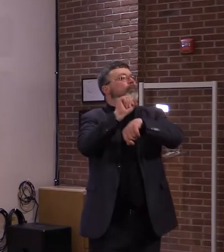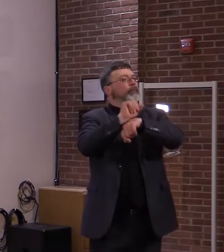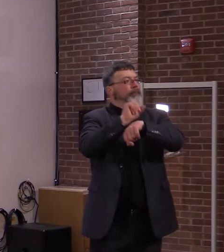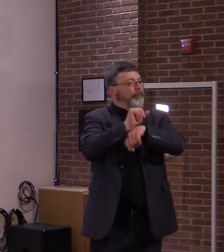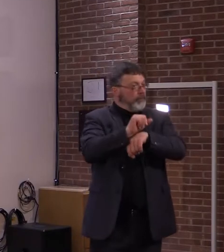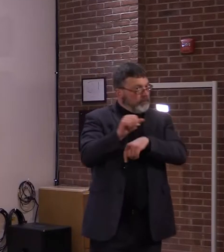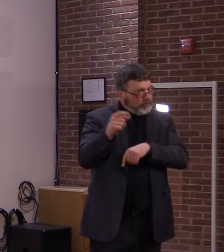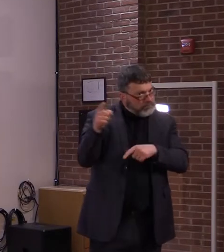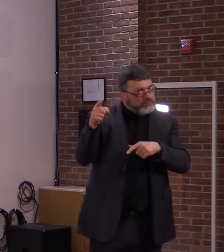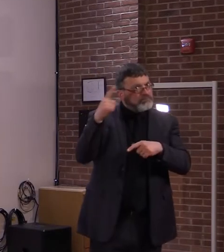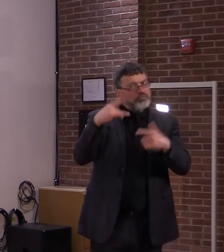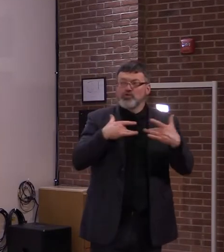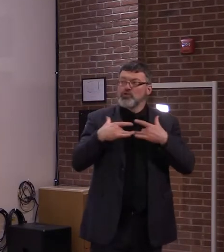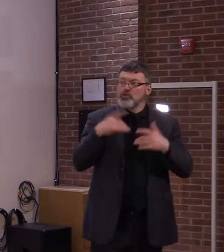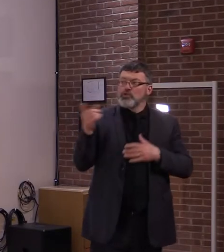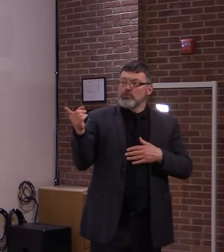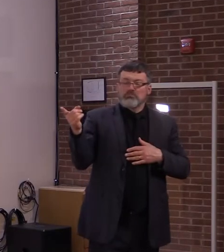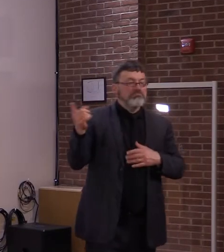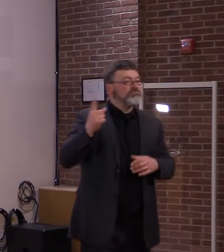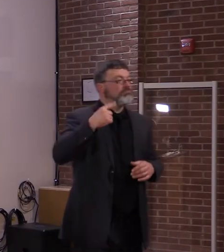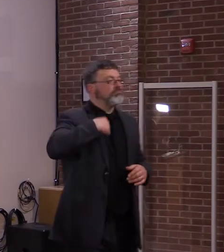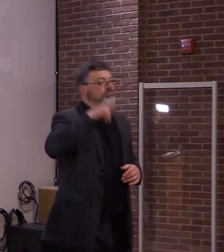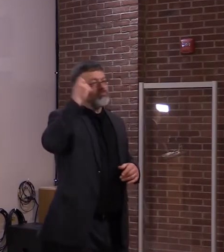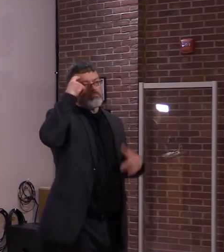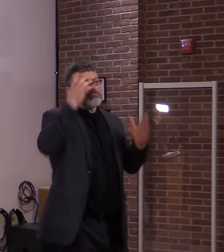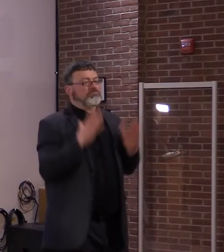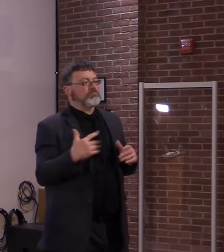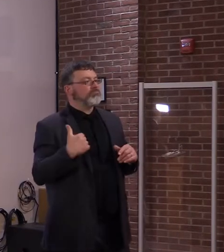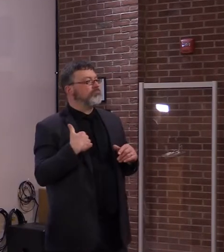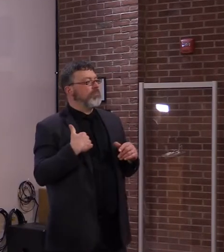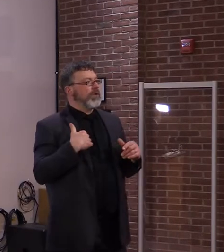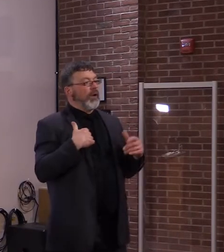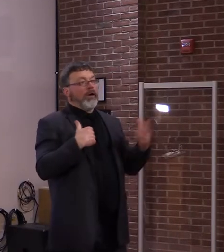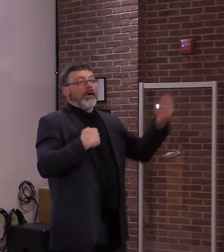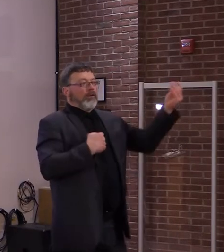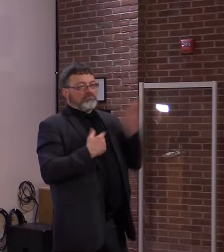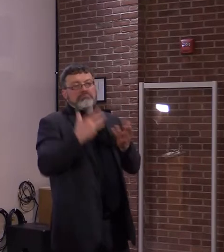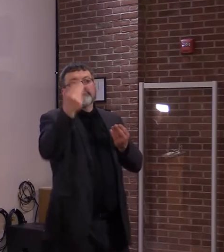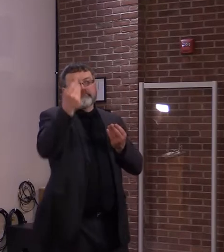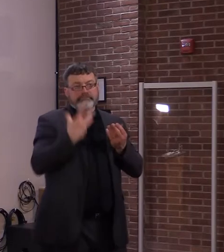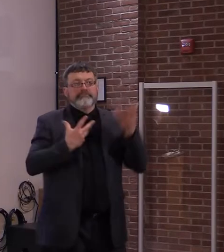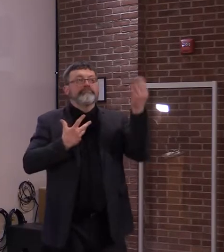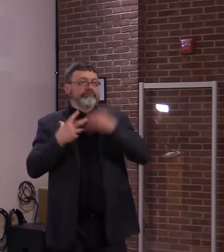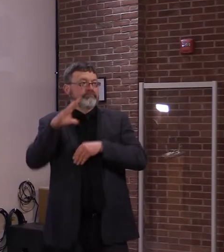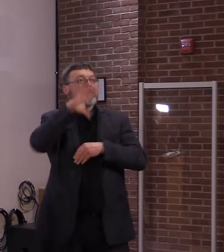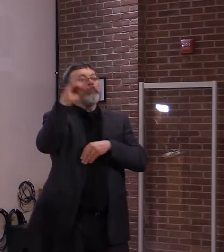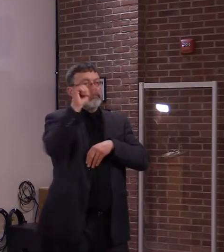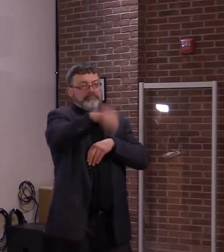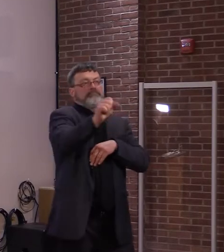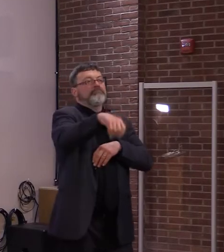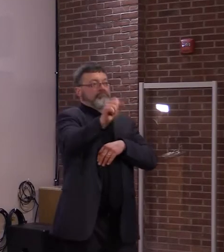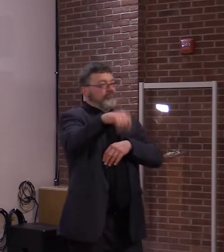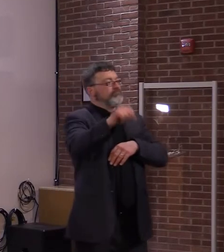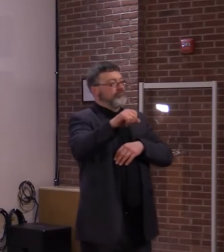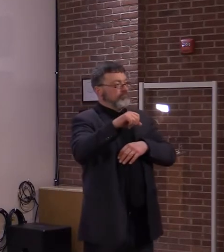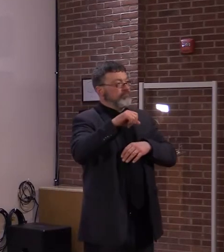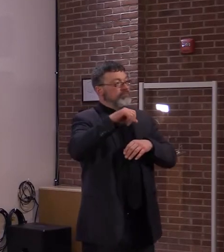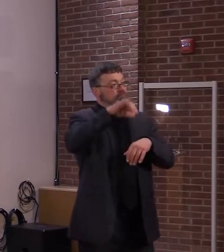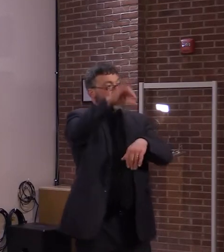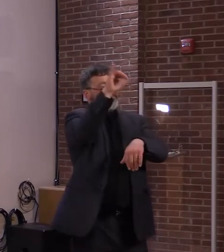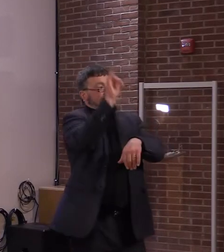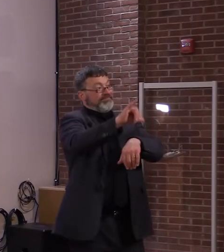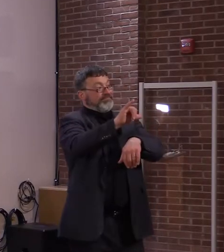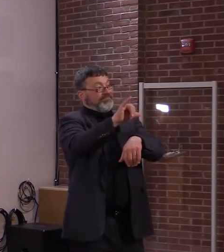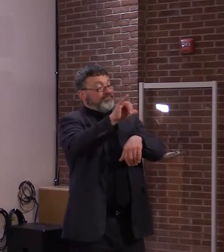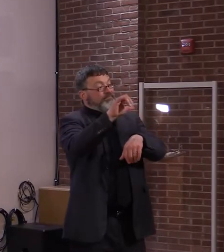play a role in our decision. In a lot of respects, we've been waiting for the right time as well. You know,